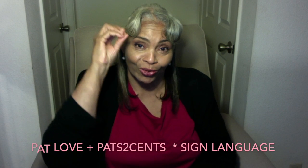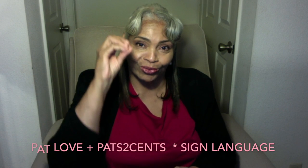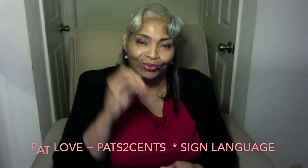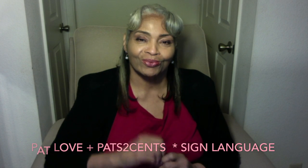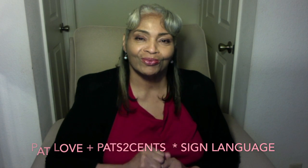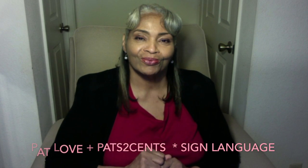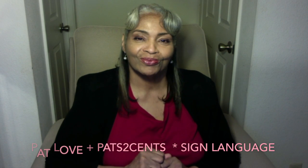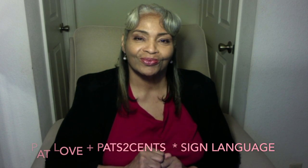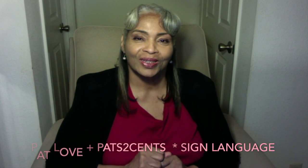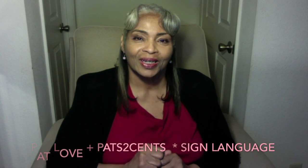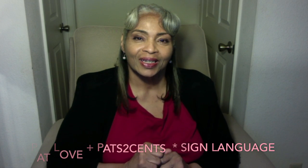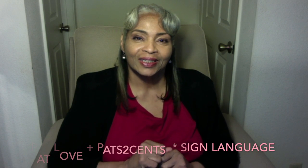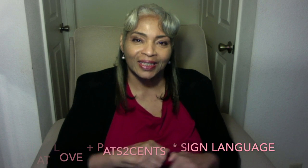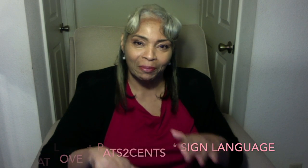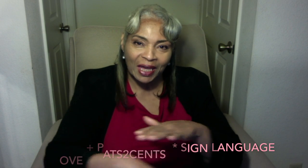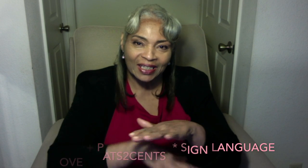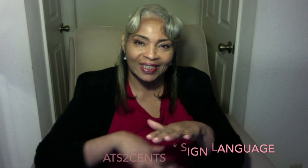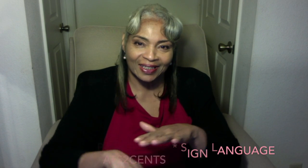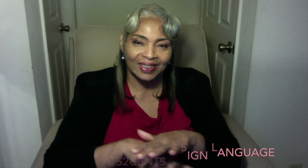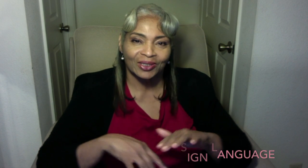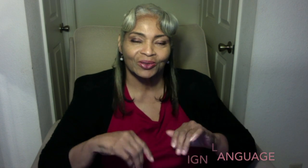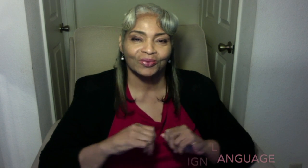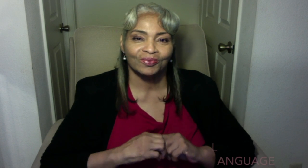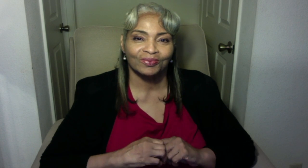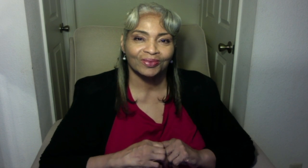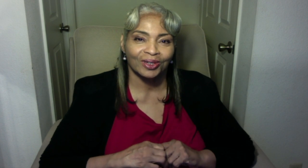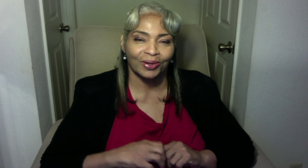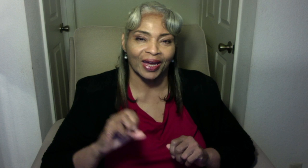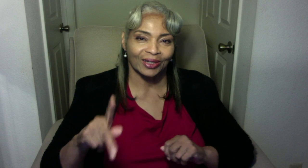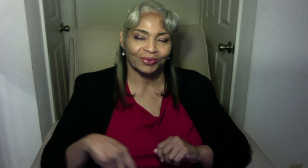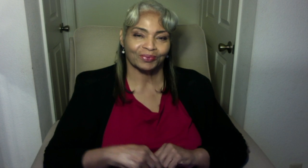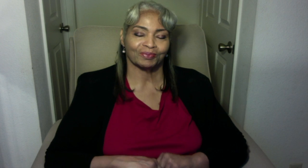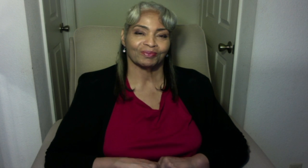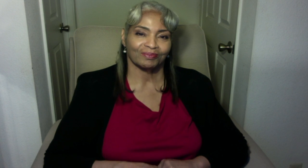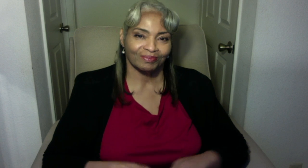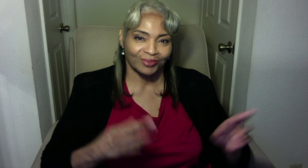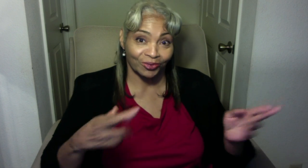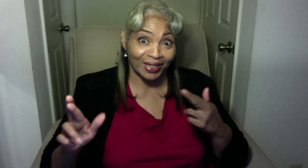just the basics. Okay. Ready?